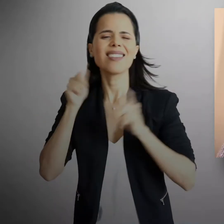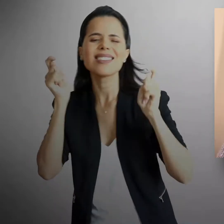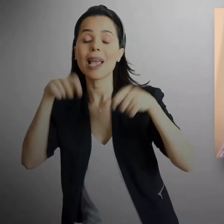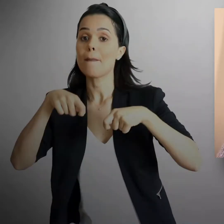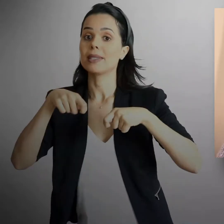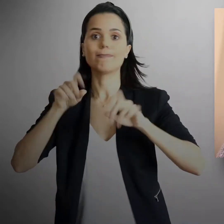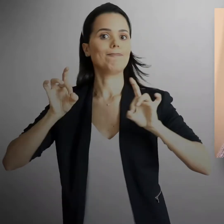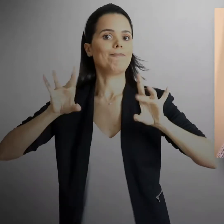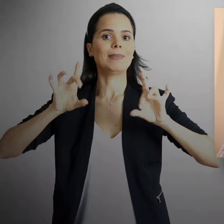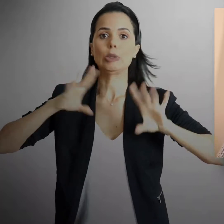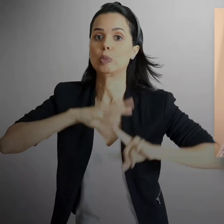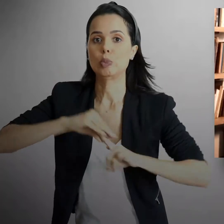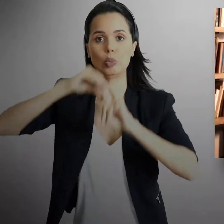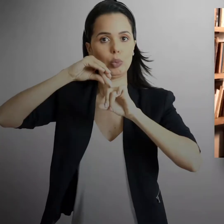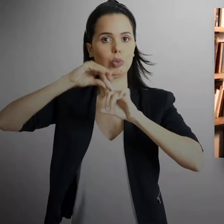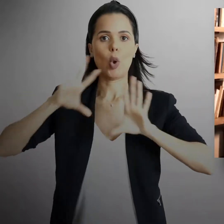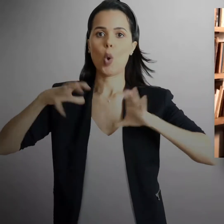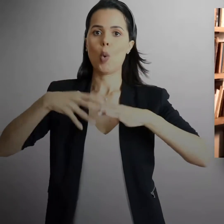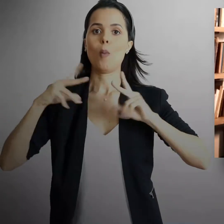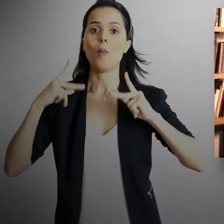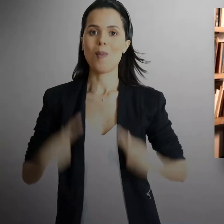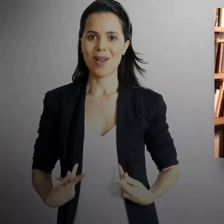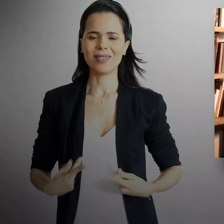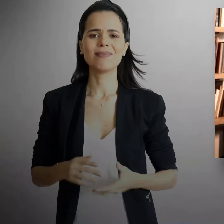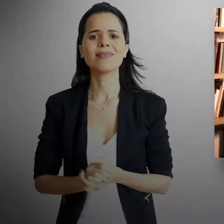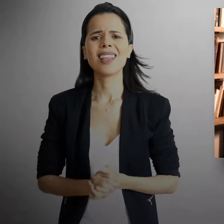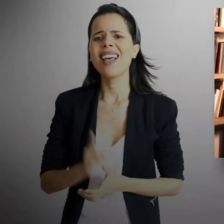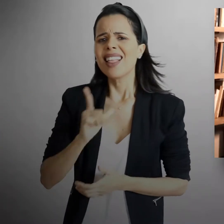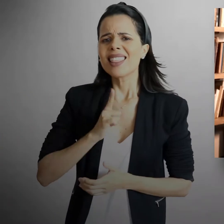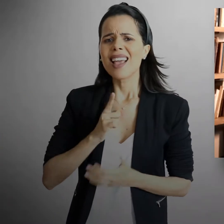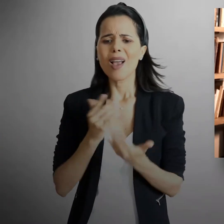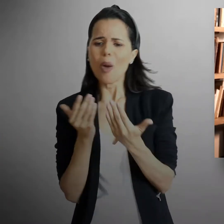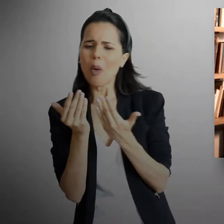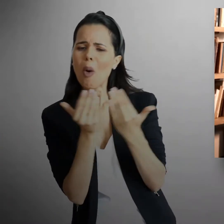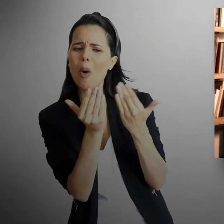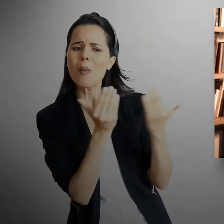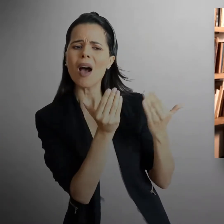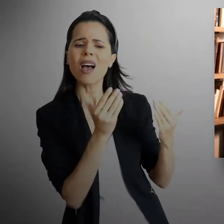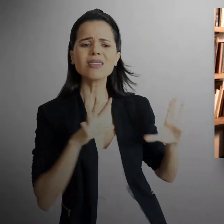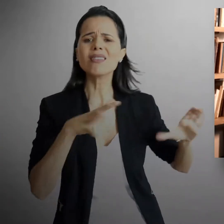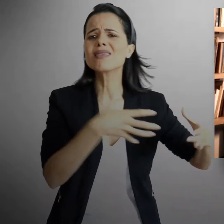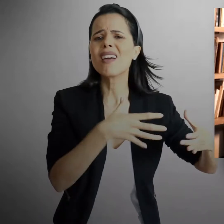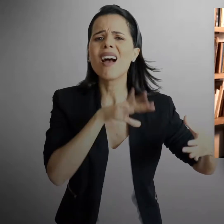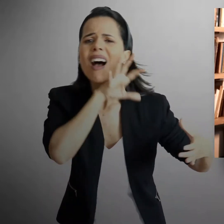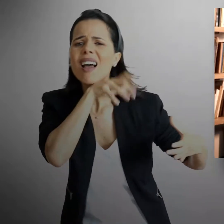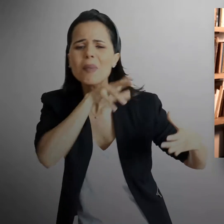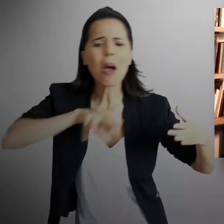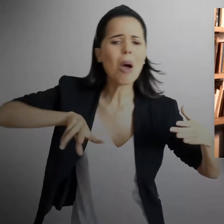unique capacity. There's nothing analogous to it anywhere in the animal world. There are animal signaling